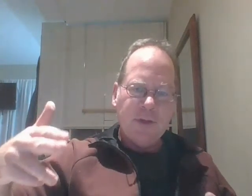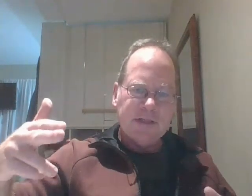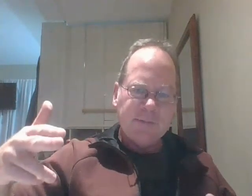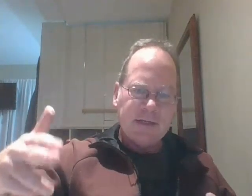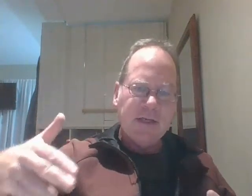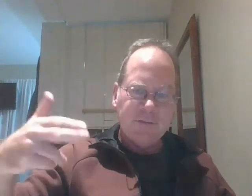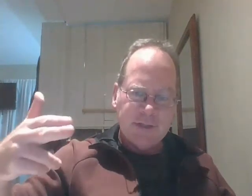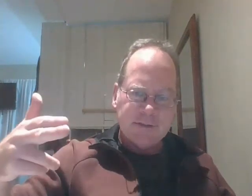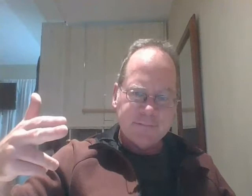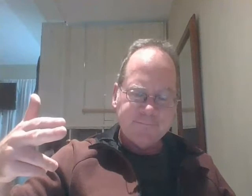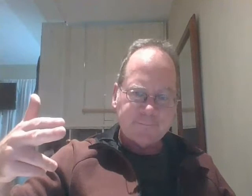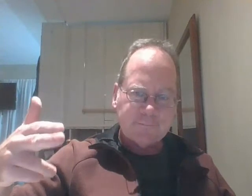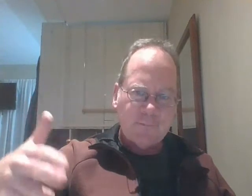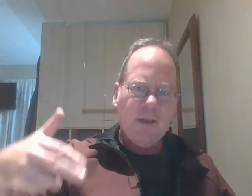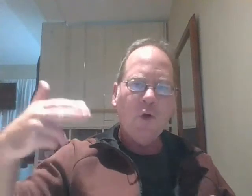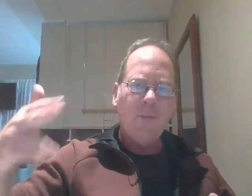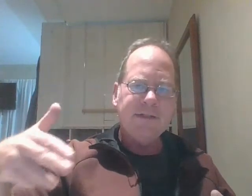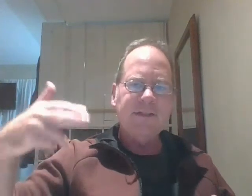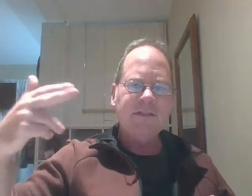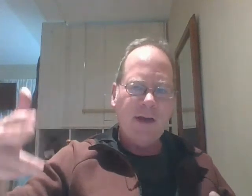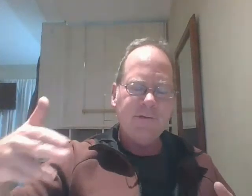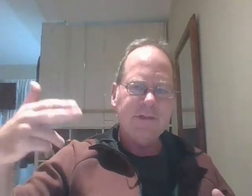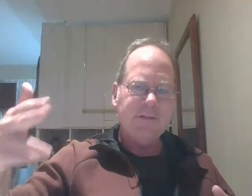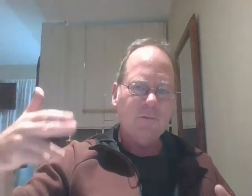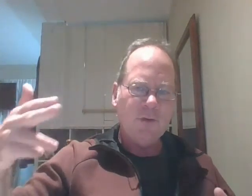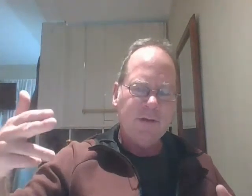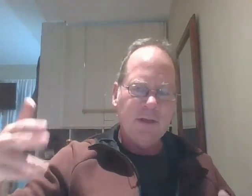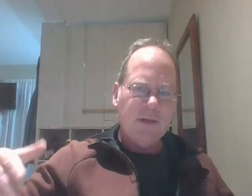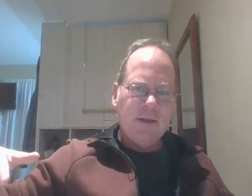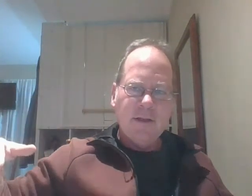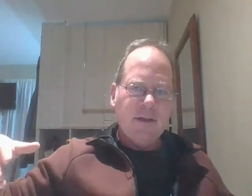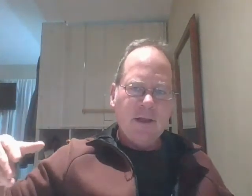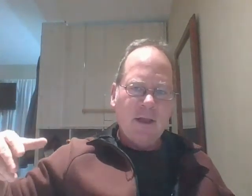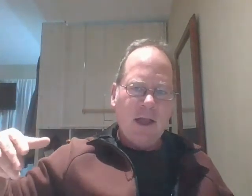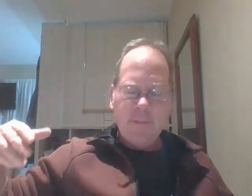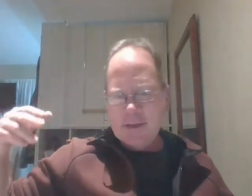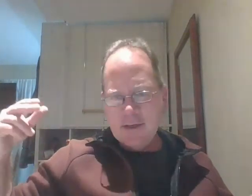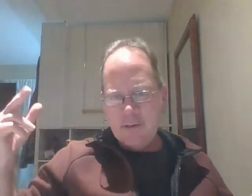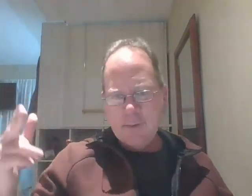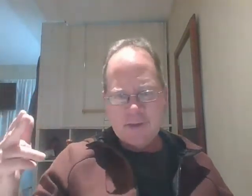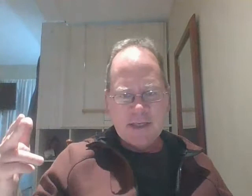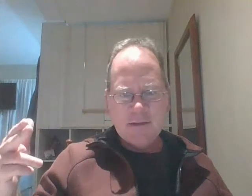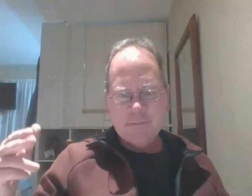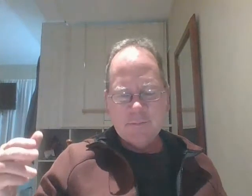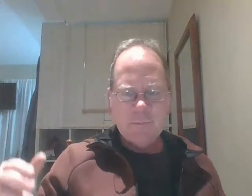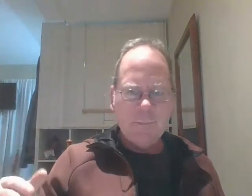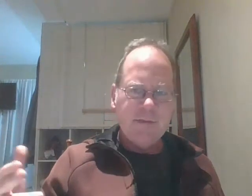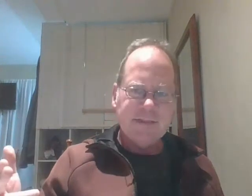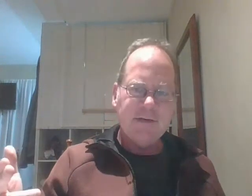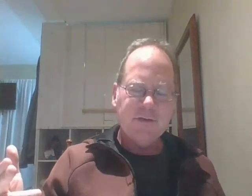expect countries and corporations to spy on their citizens more i mean i remember 10 maybe 10 years ago